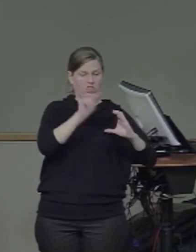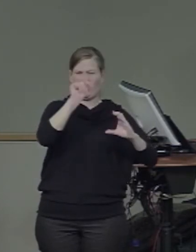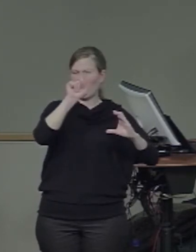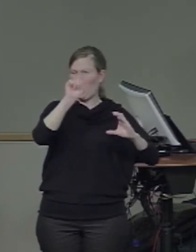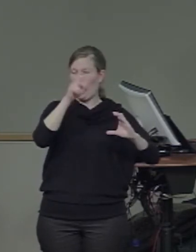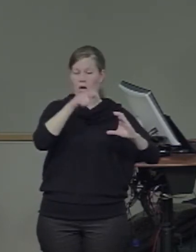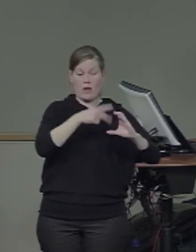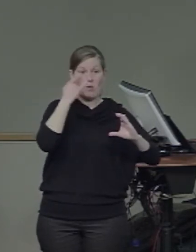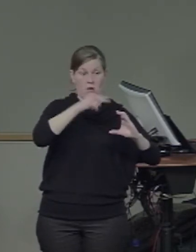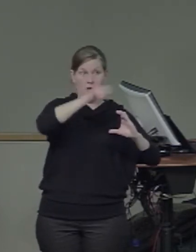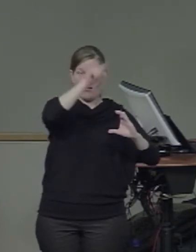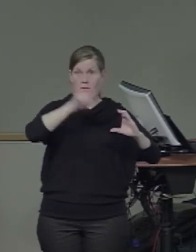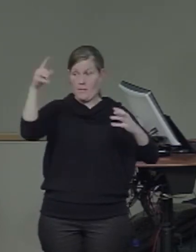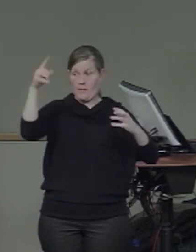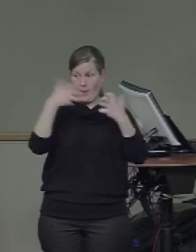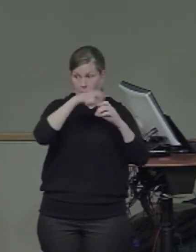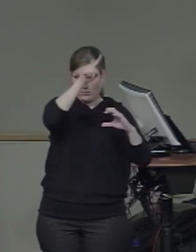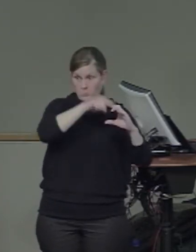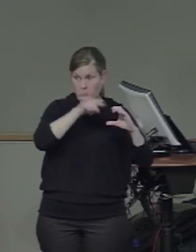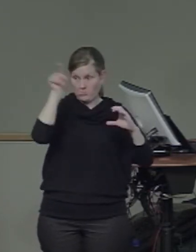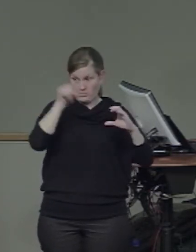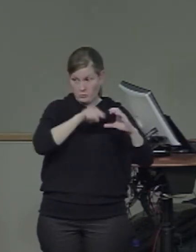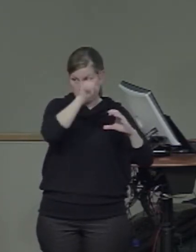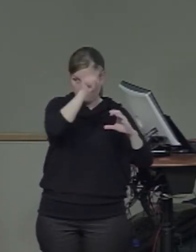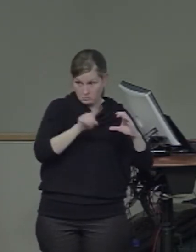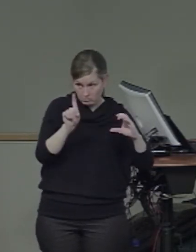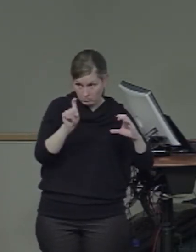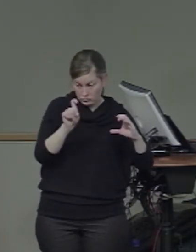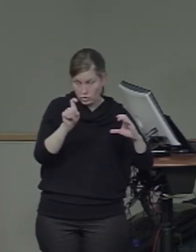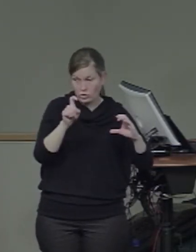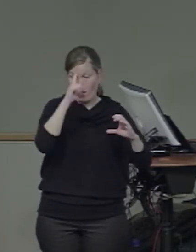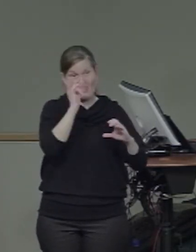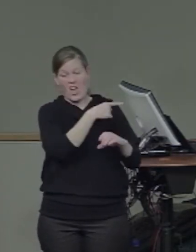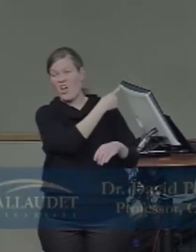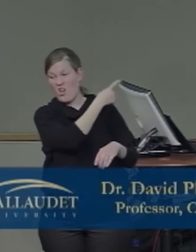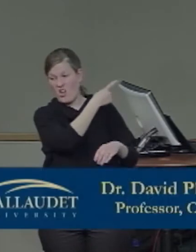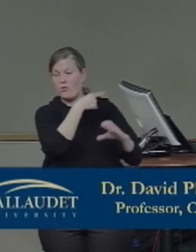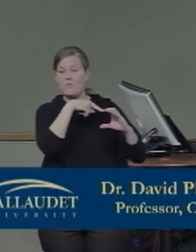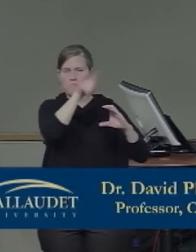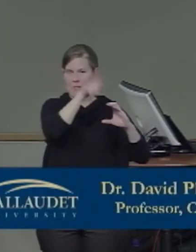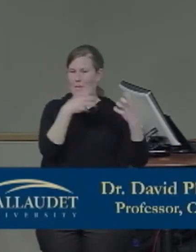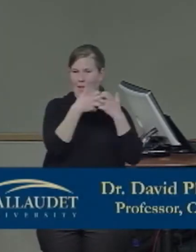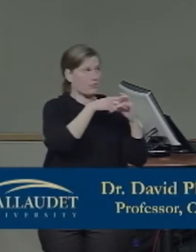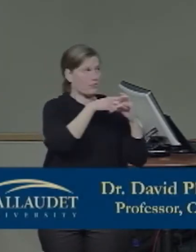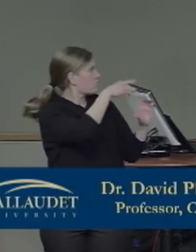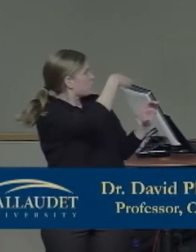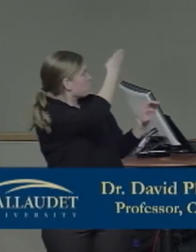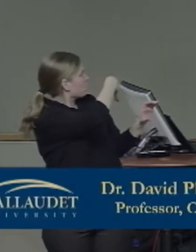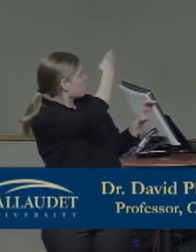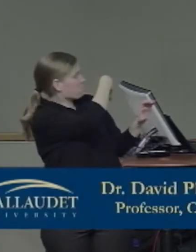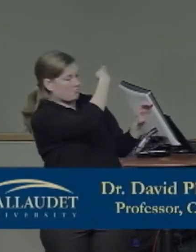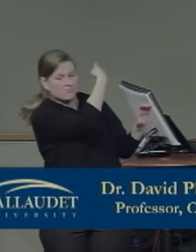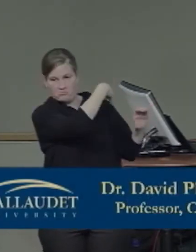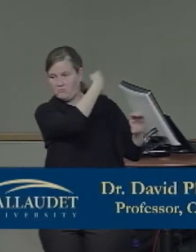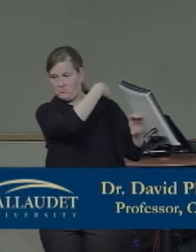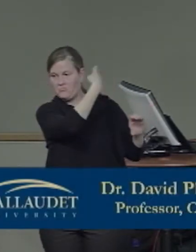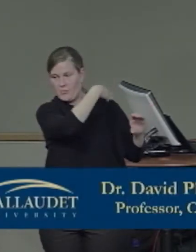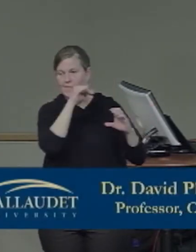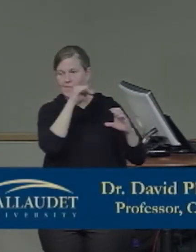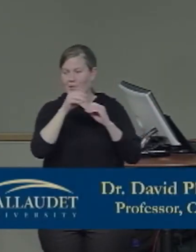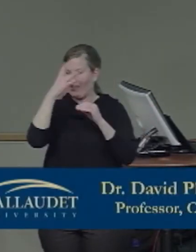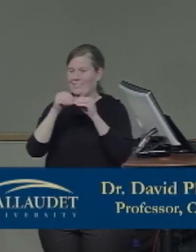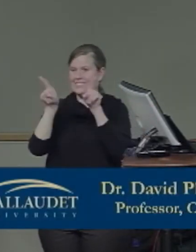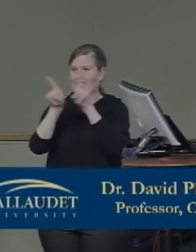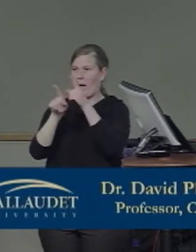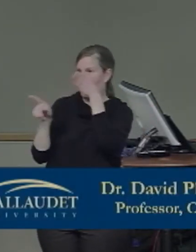original faces. And in this case, it matches, and the match stays in the same hemifield, right?